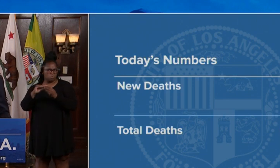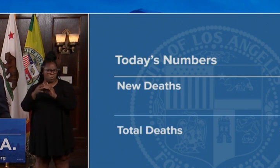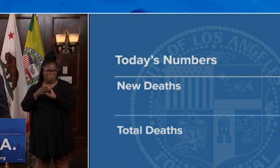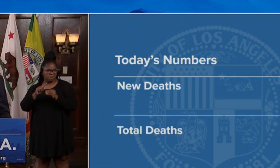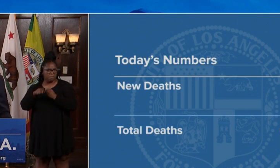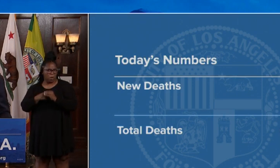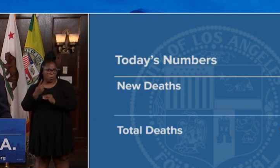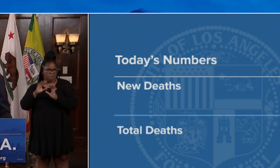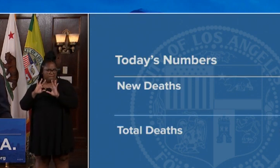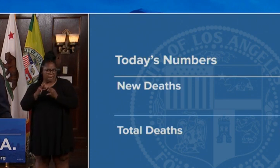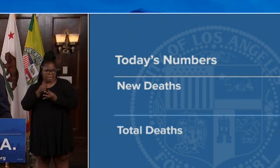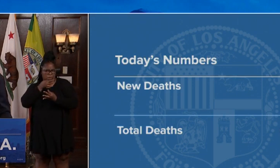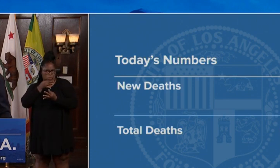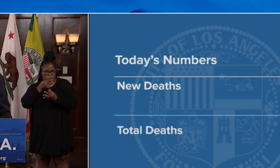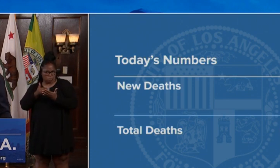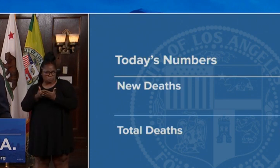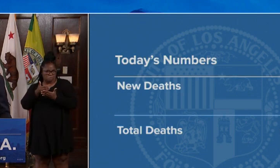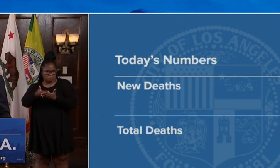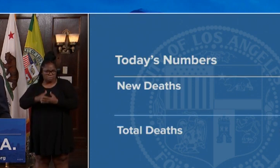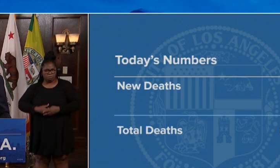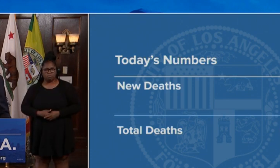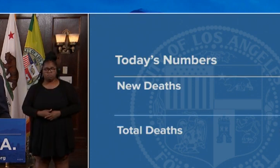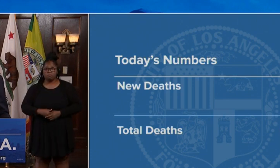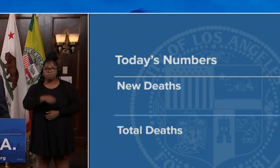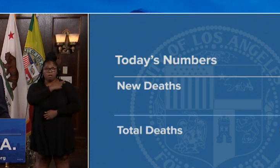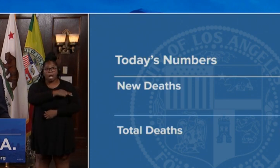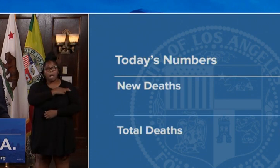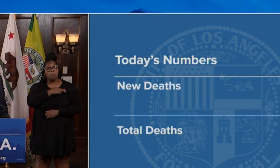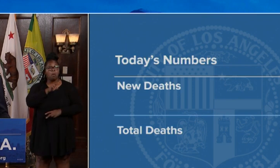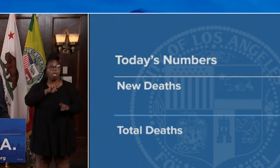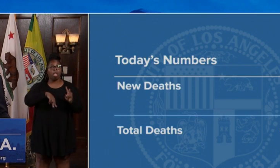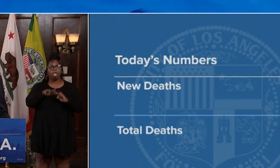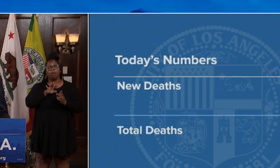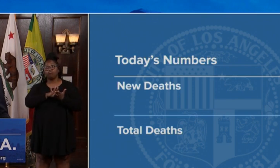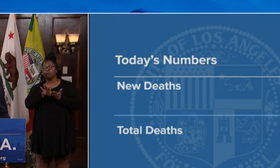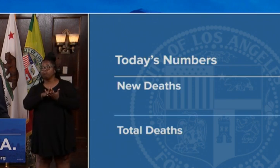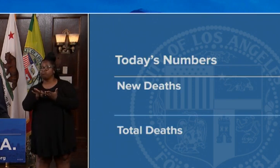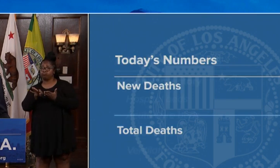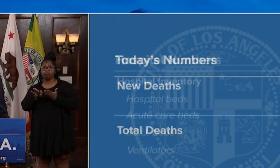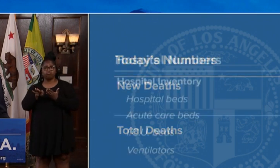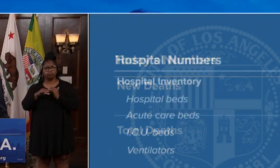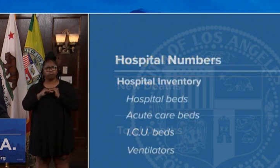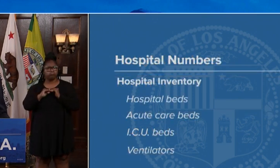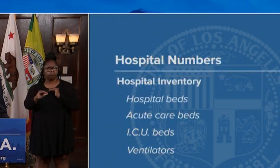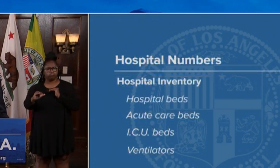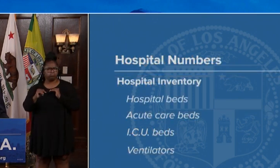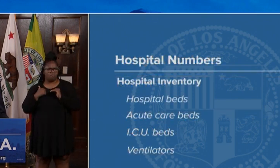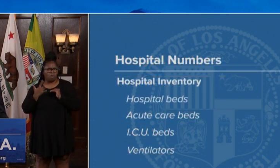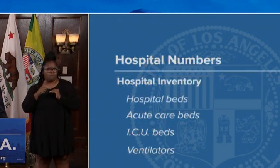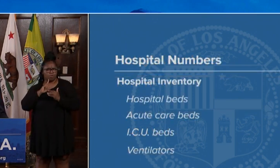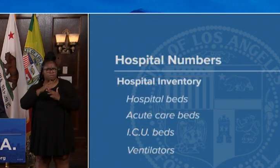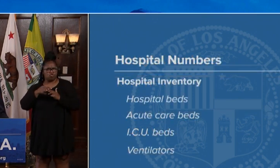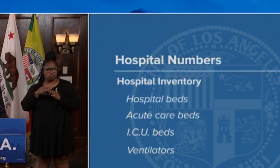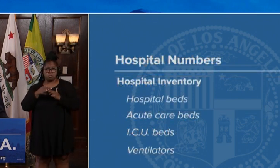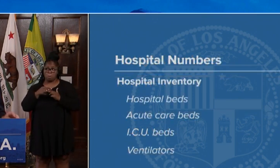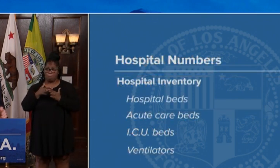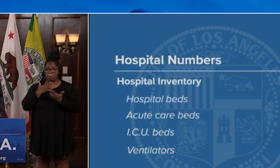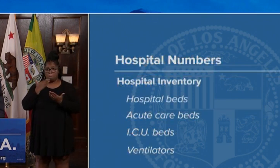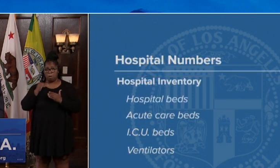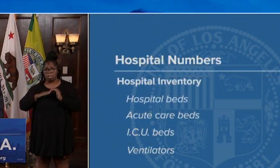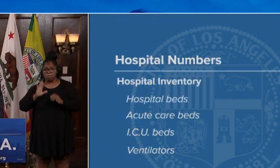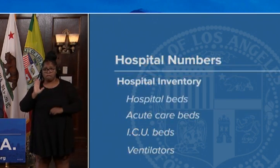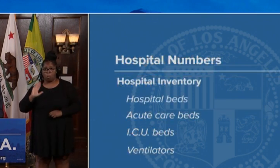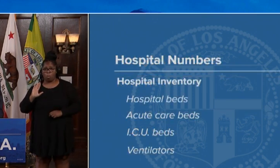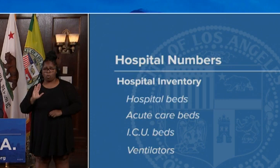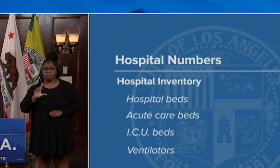presentation. Our hospital inventory, as I mentioned, remains stable and lower than we've seen. Across the